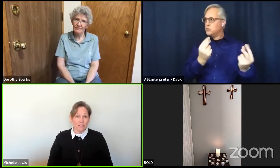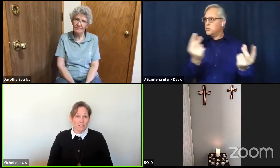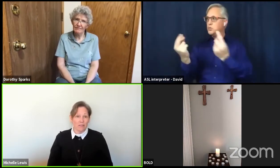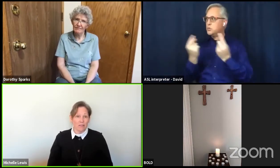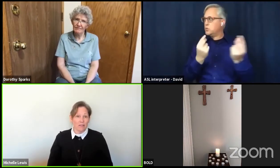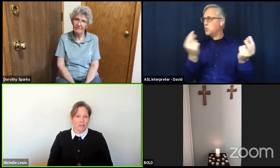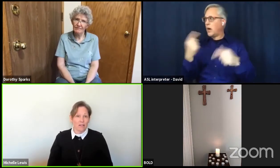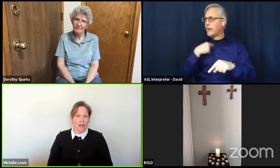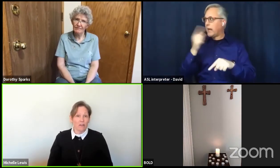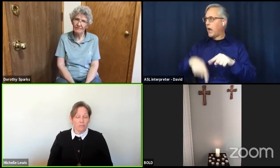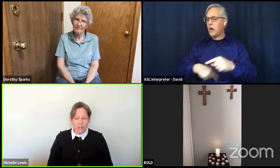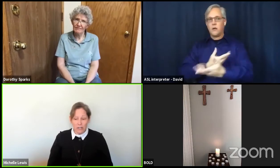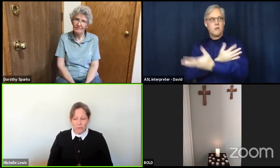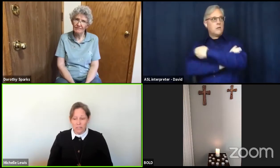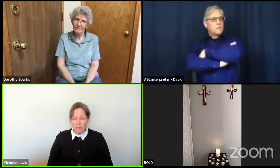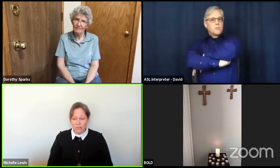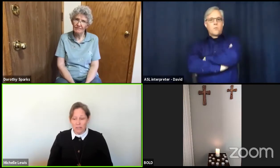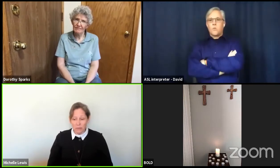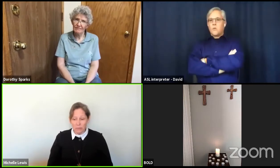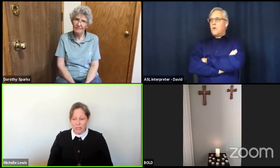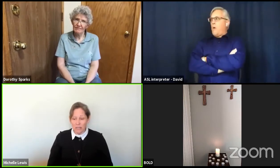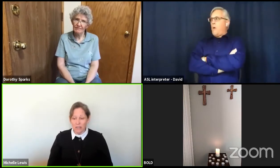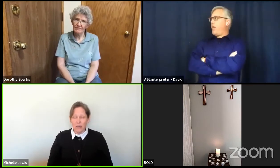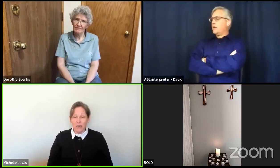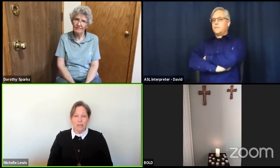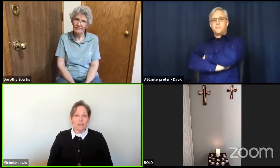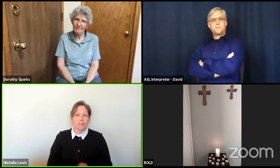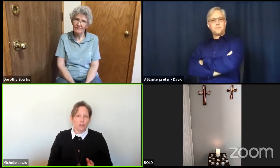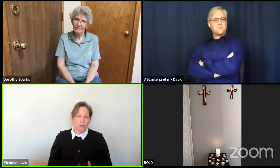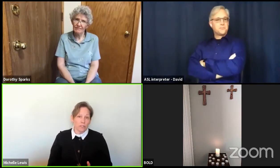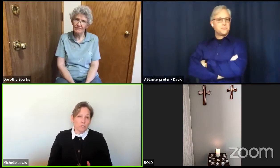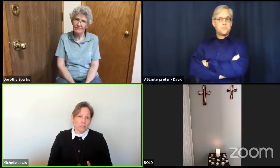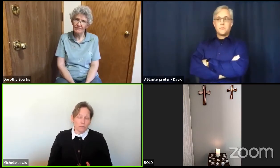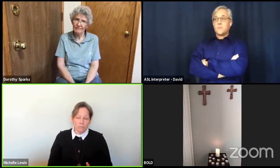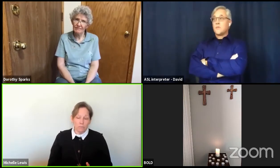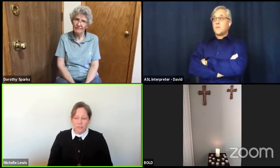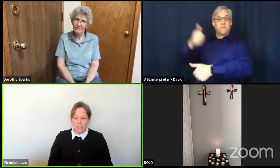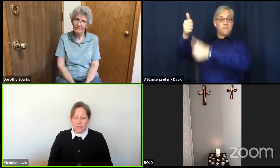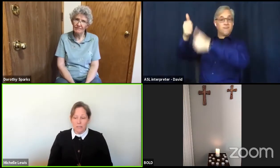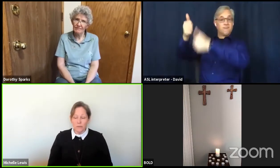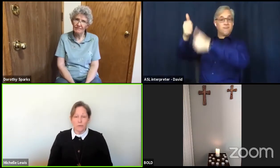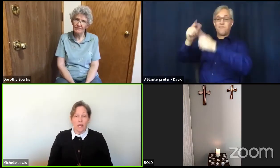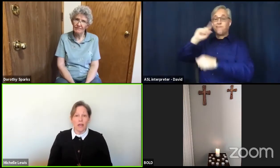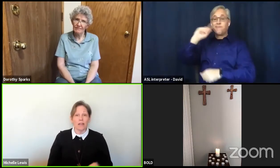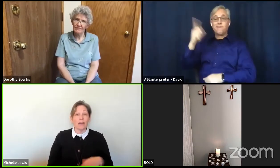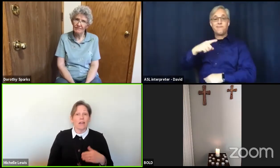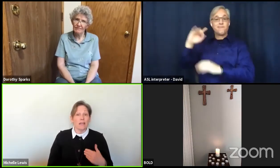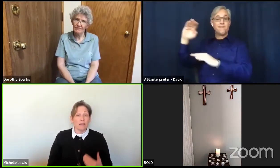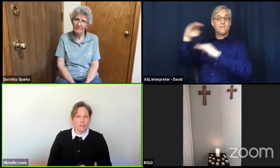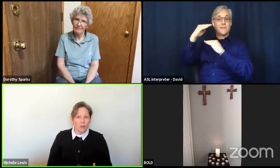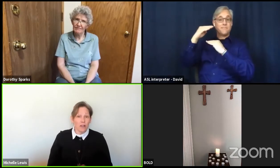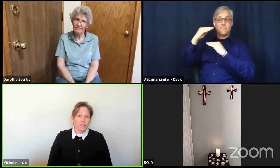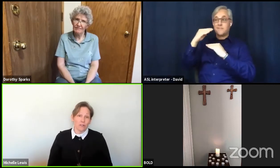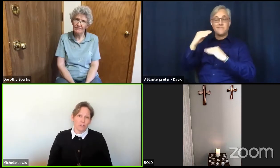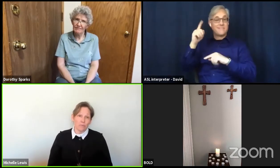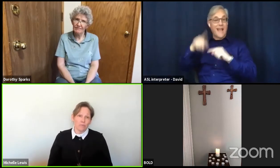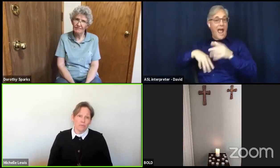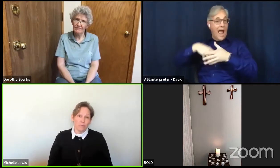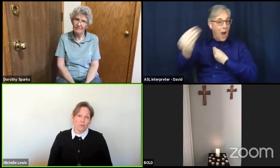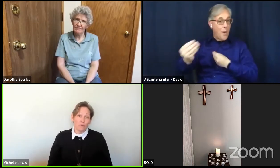Our freedoms have been limited in the short term so that in the long term, we are